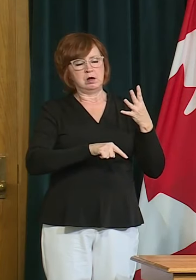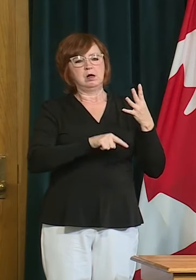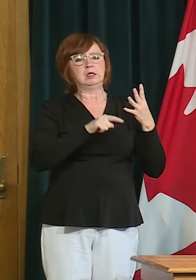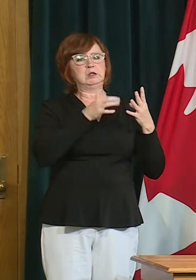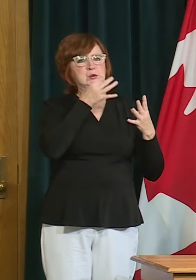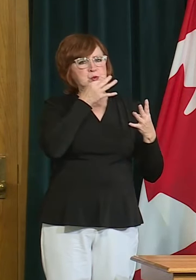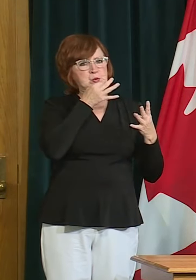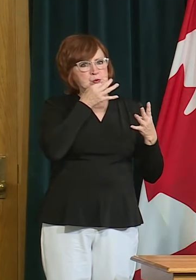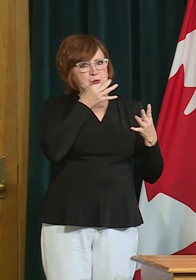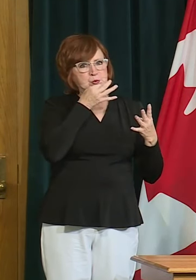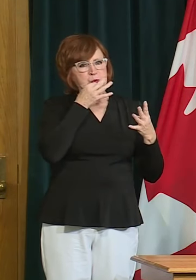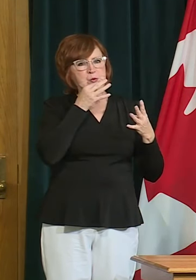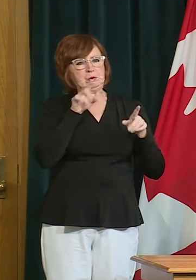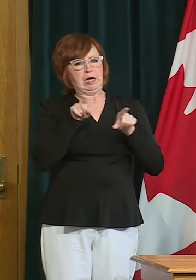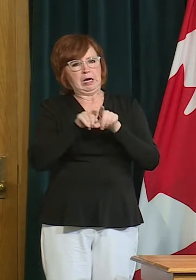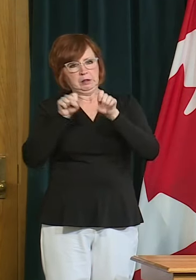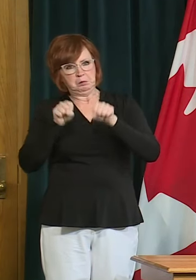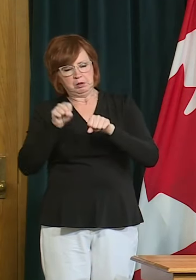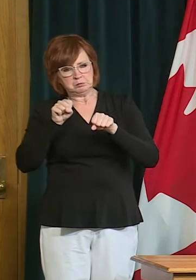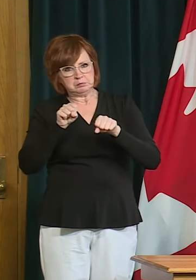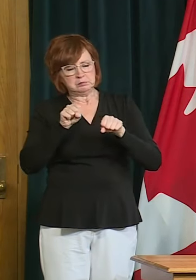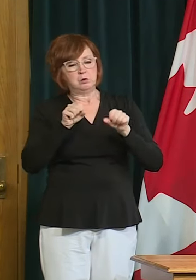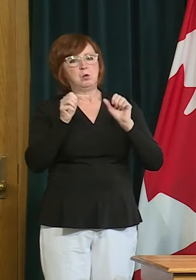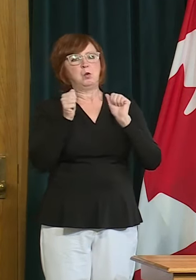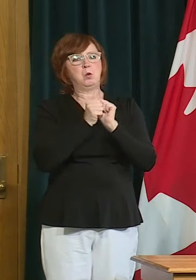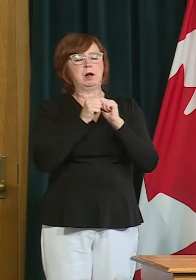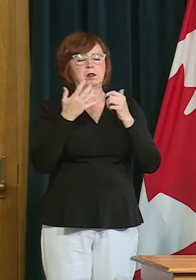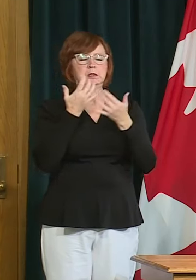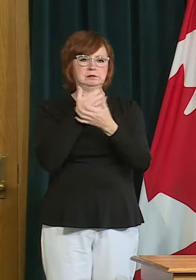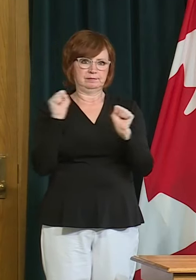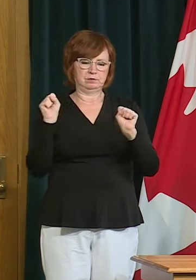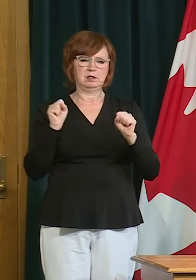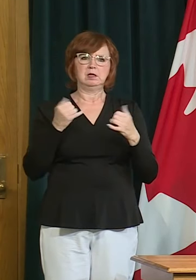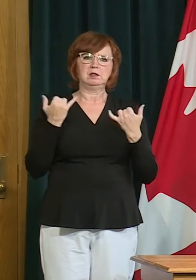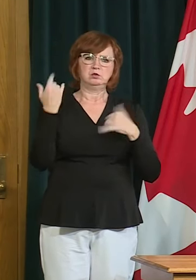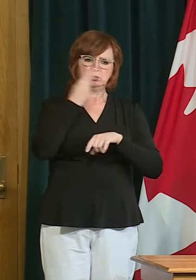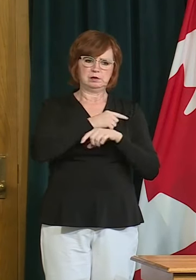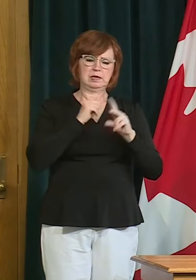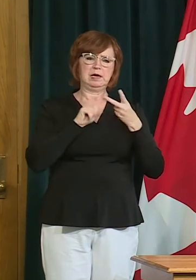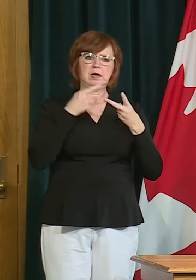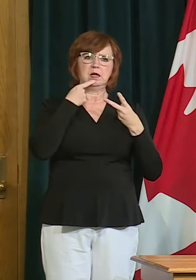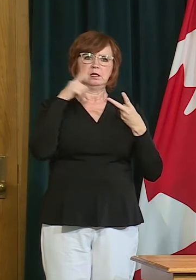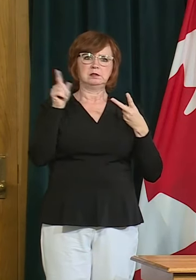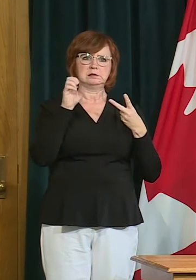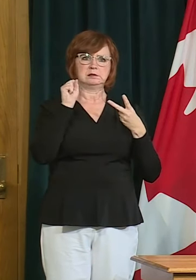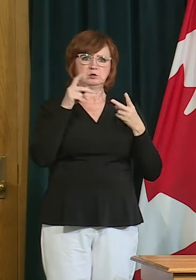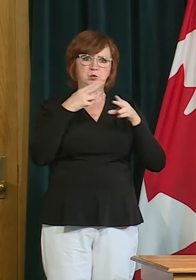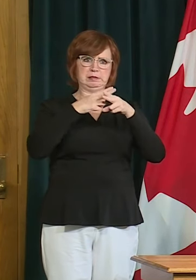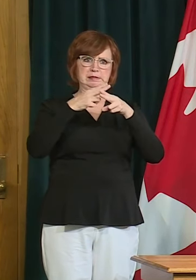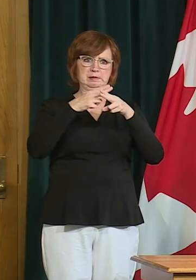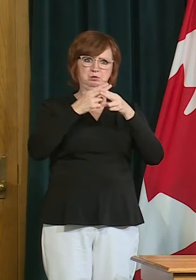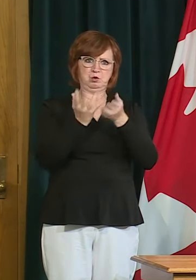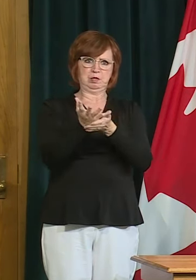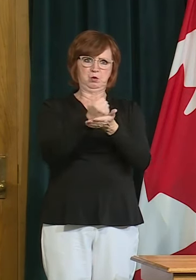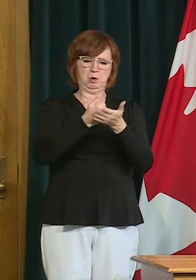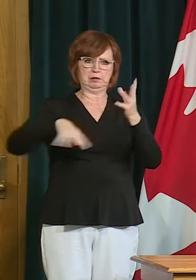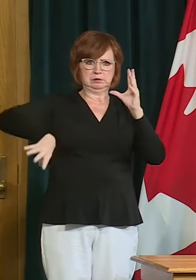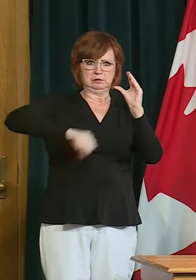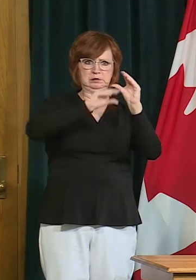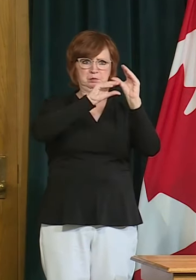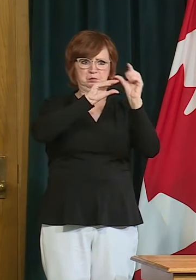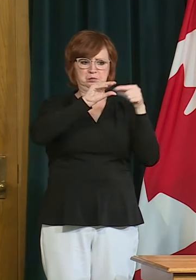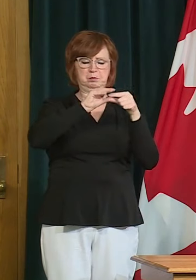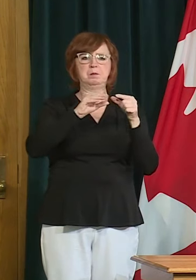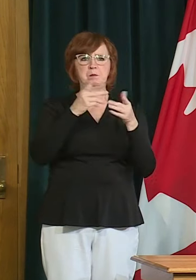Today we're also announcing the expansion of the Saskatchewan temporary wage supplement program to include a larger number of workers who are